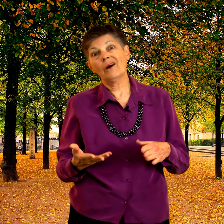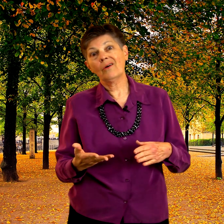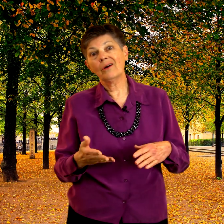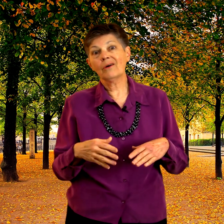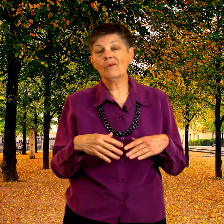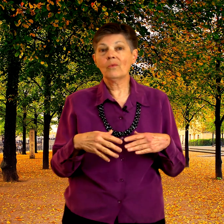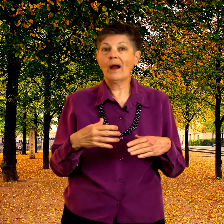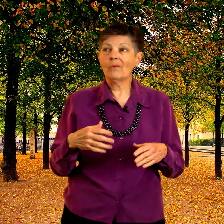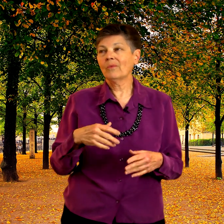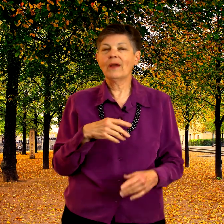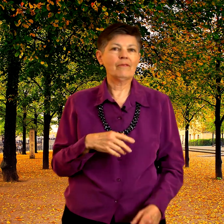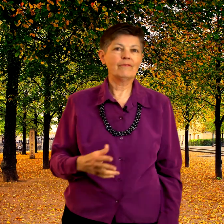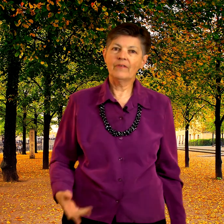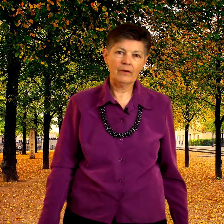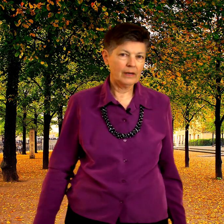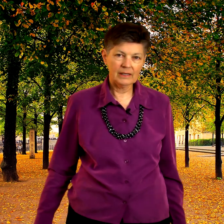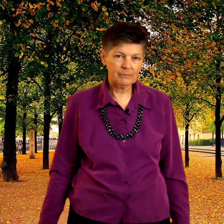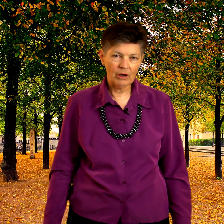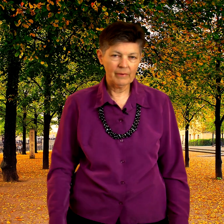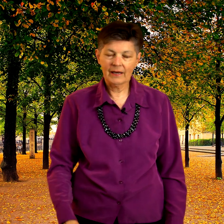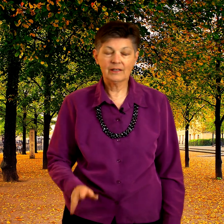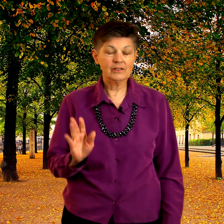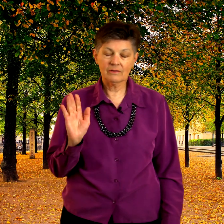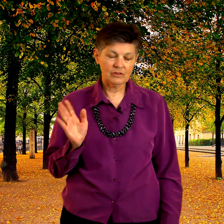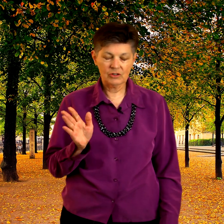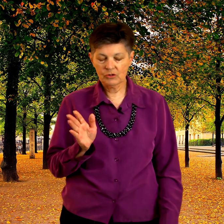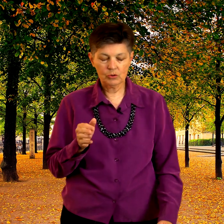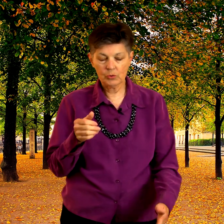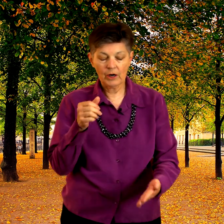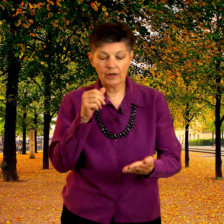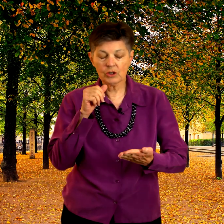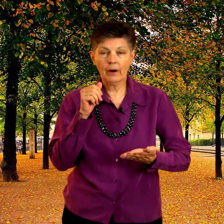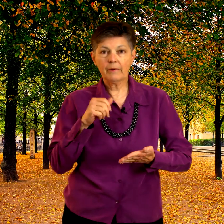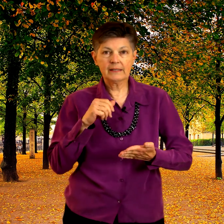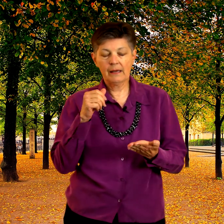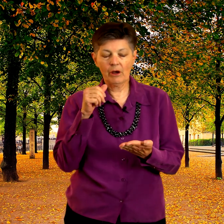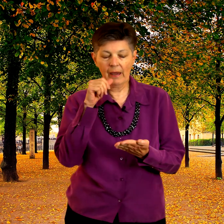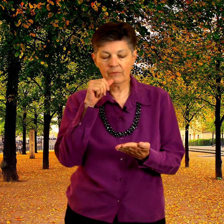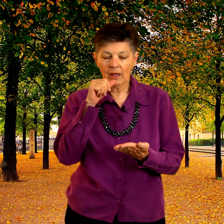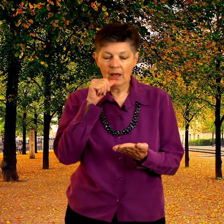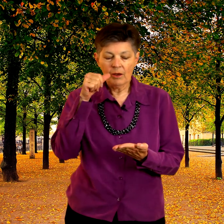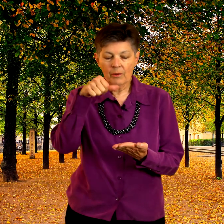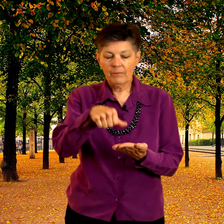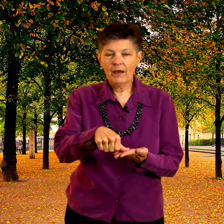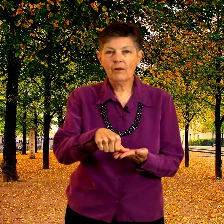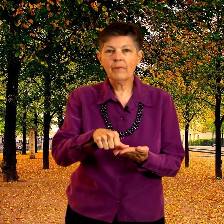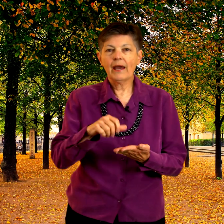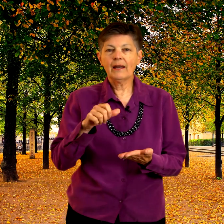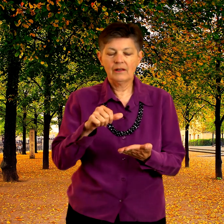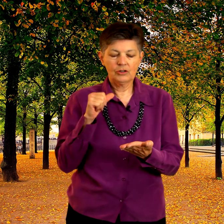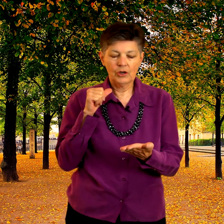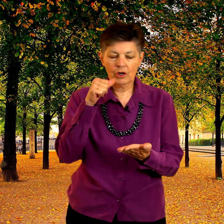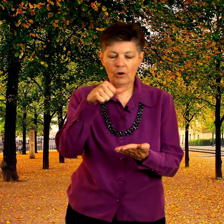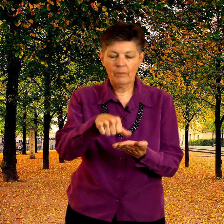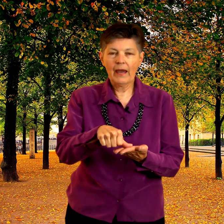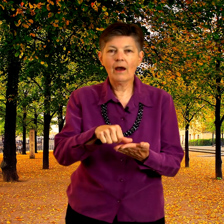carrier we have a very nice mailman he's sweetheart so I'm going to say mailman mailman and so you're going to go mail